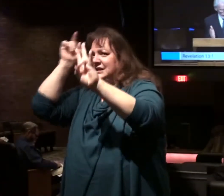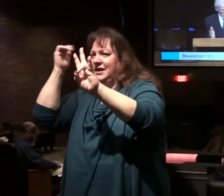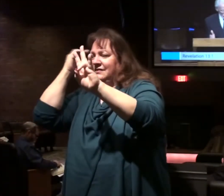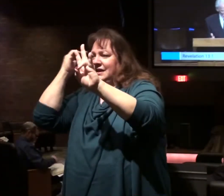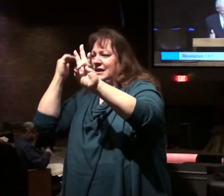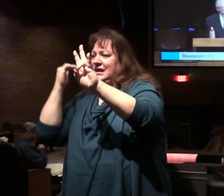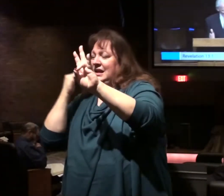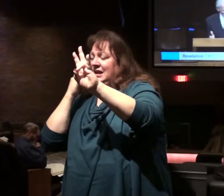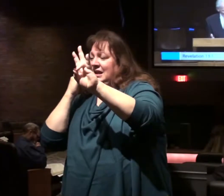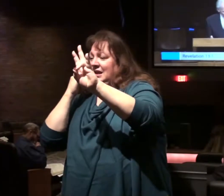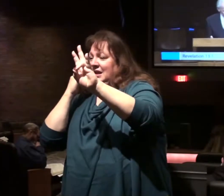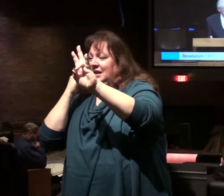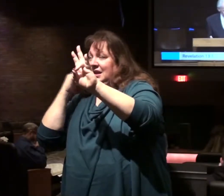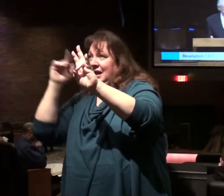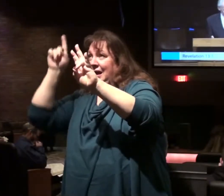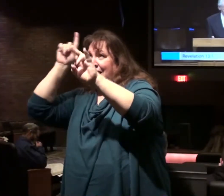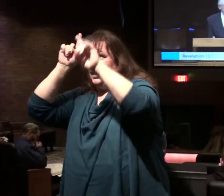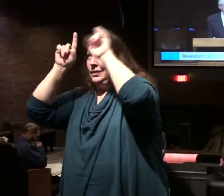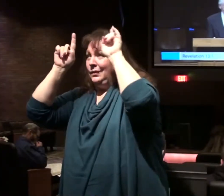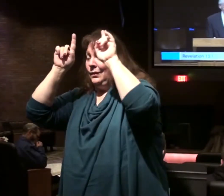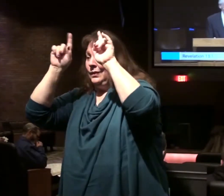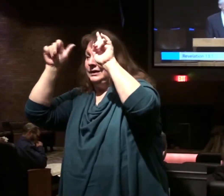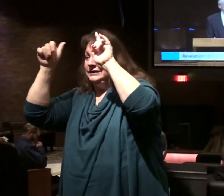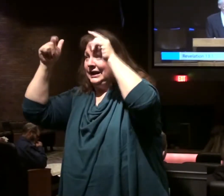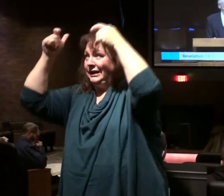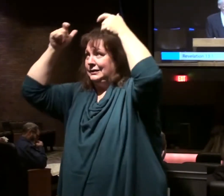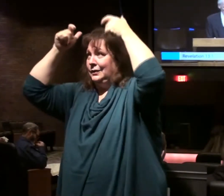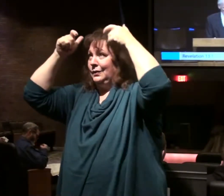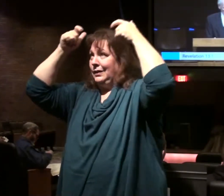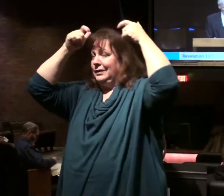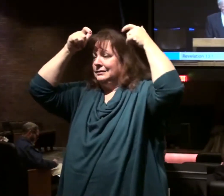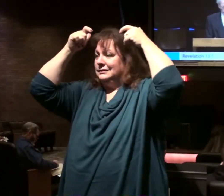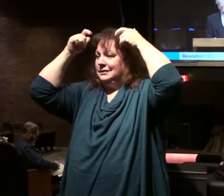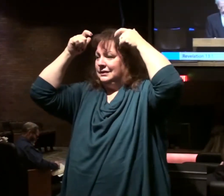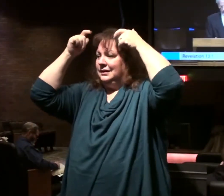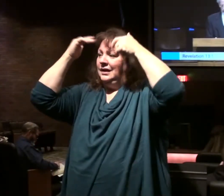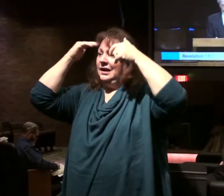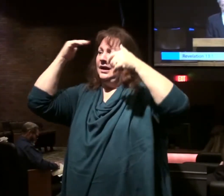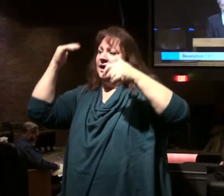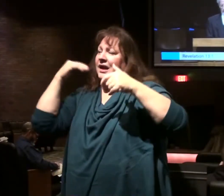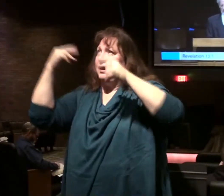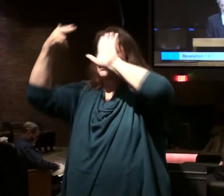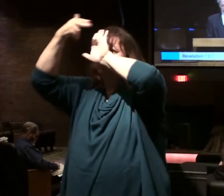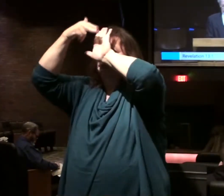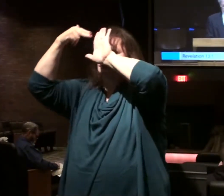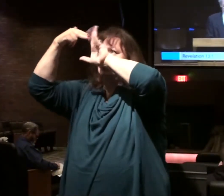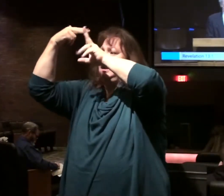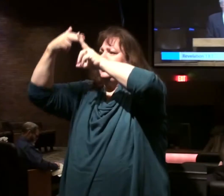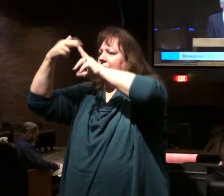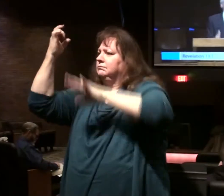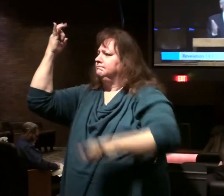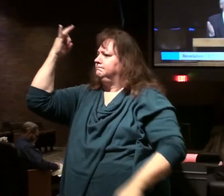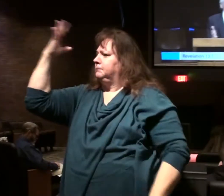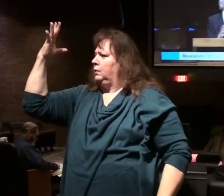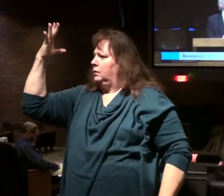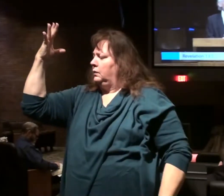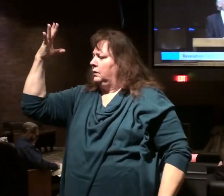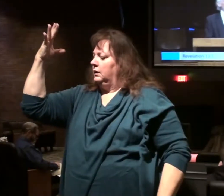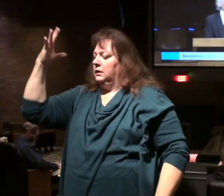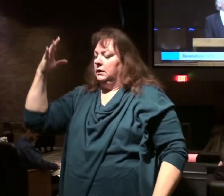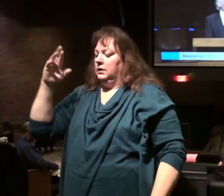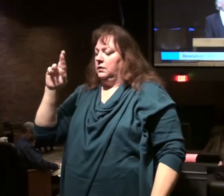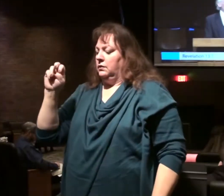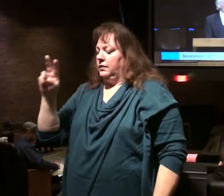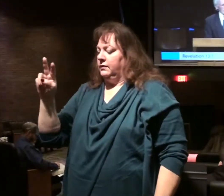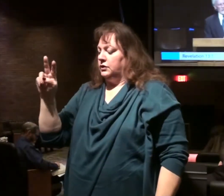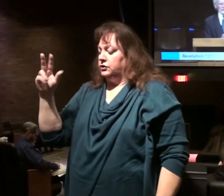On his horns were ten diadems, and his heads were blasphemous names. Now we've come to chapter